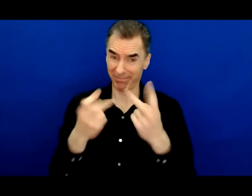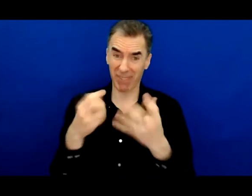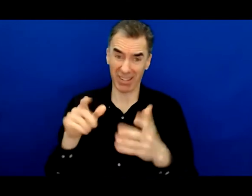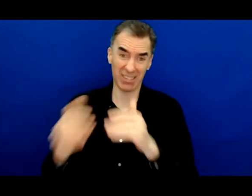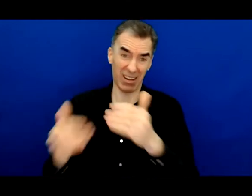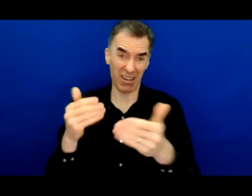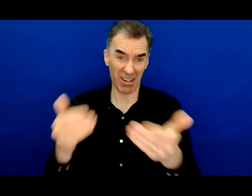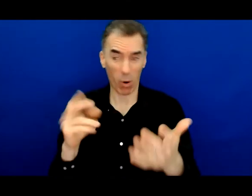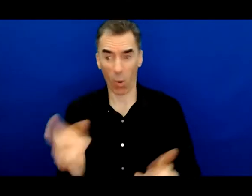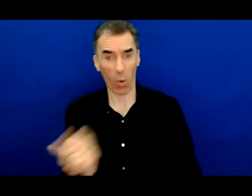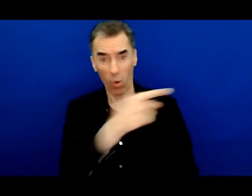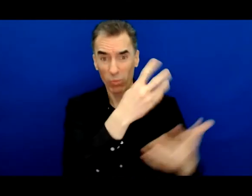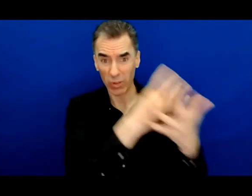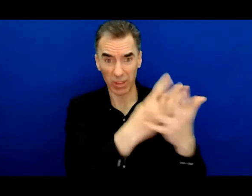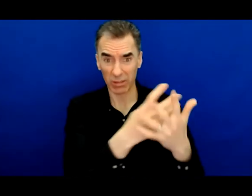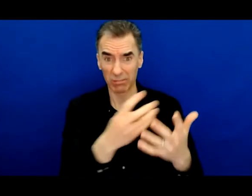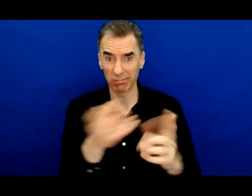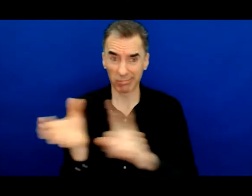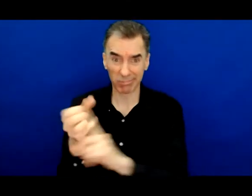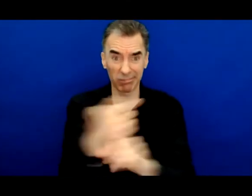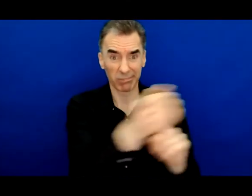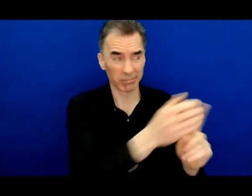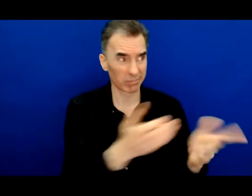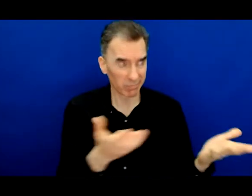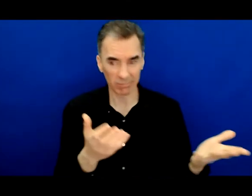I always knew one day things would come to a grinding halt, though.